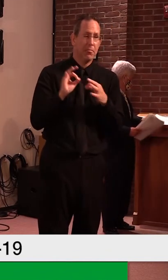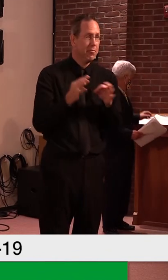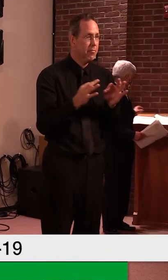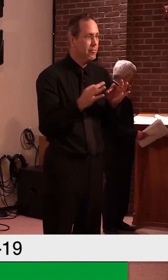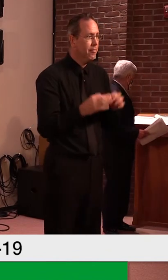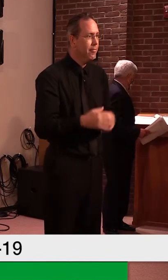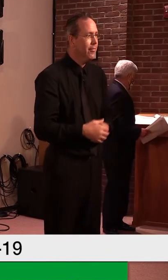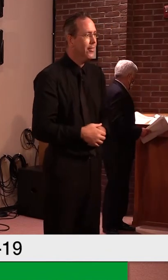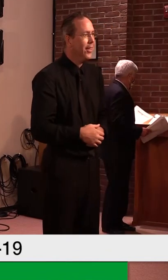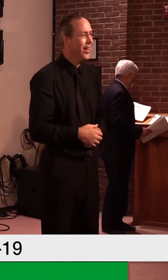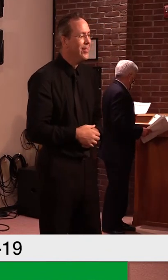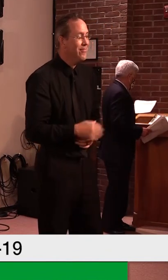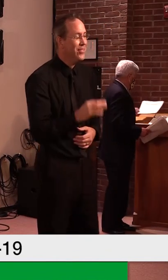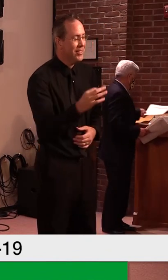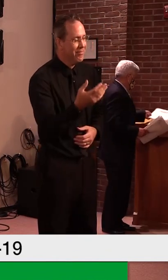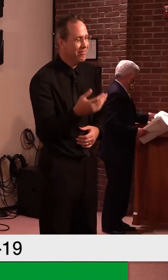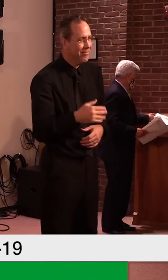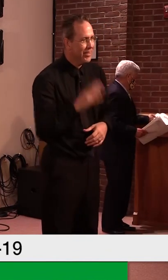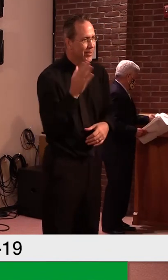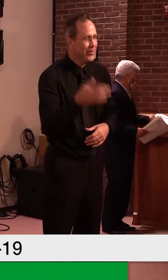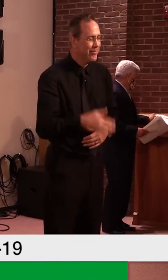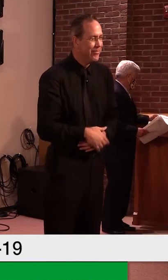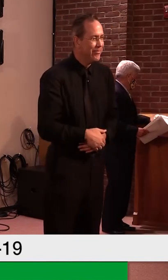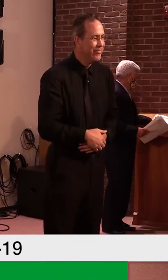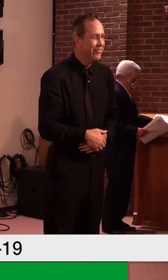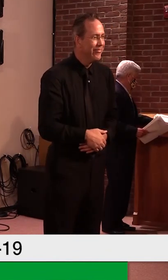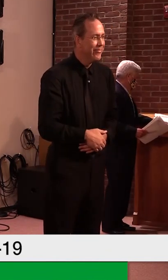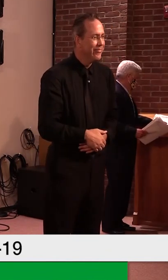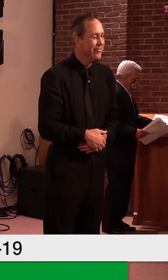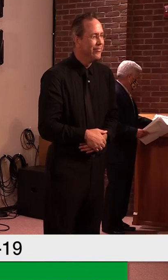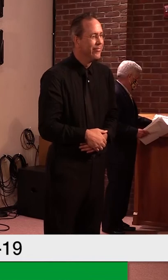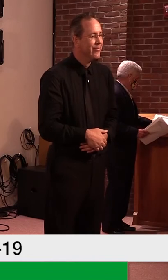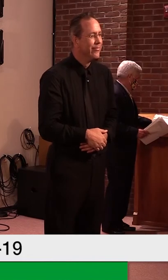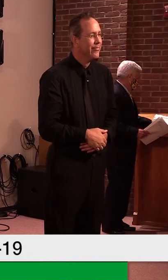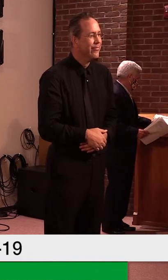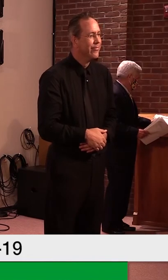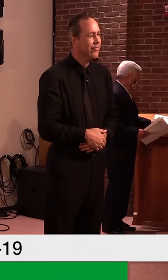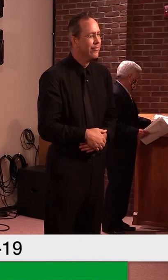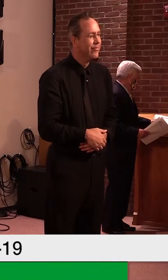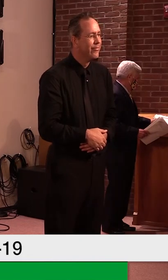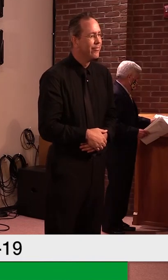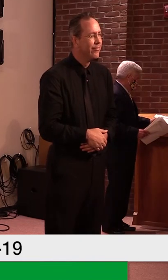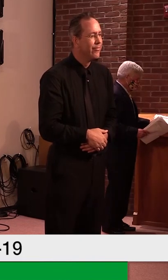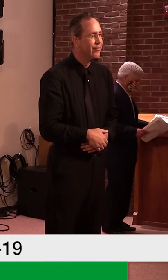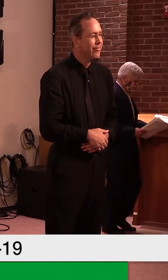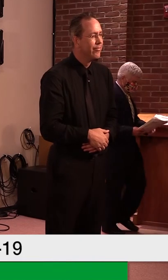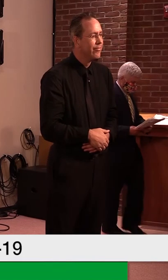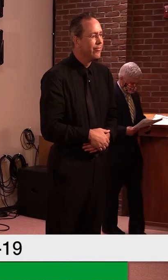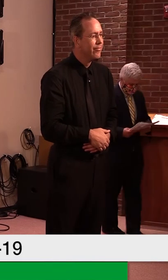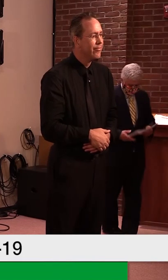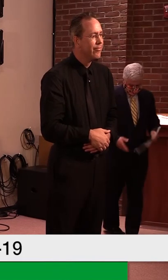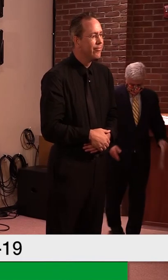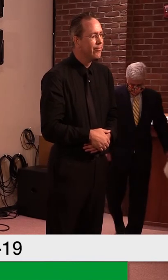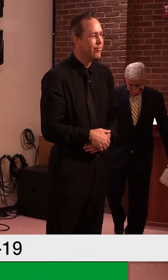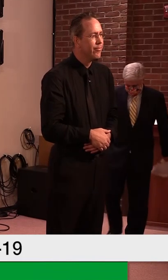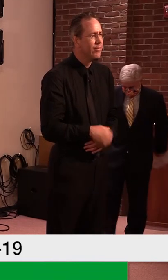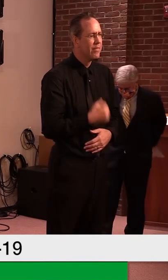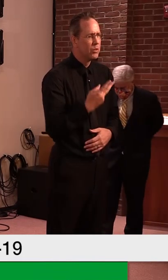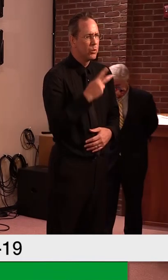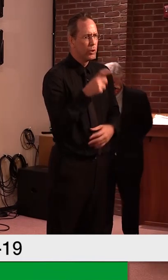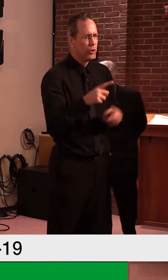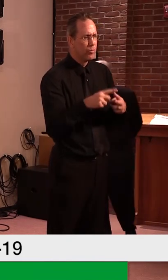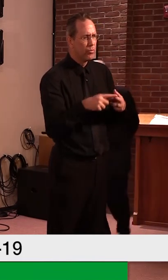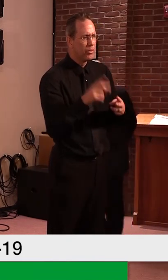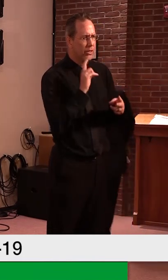Hello. I think I have a question for secretary Smith and one for secretary French. Um, secretary